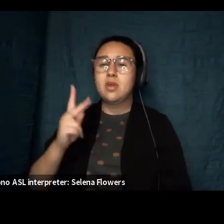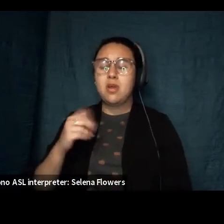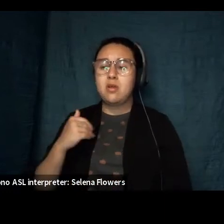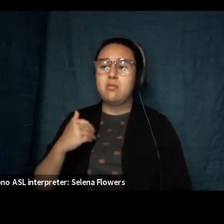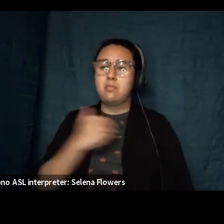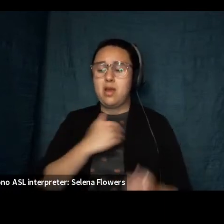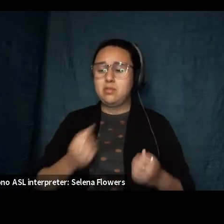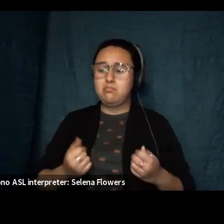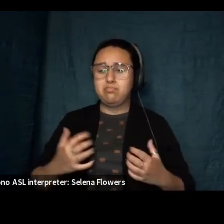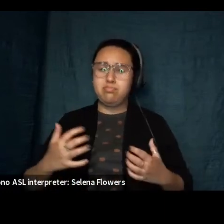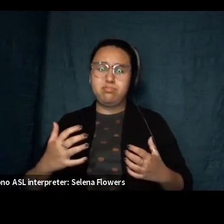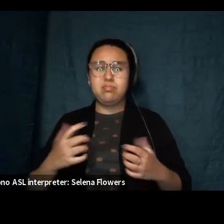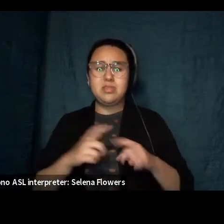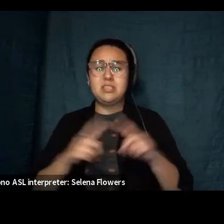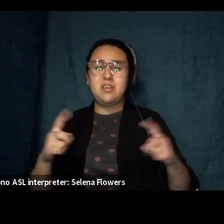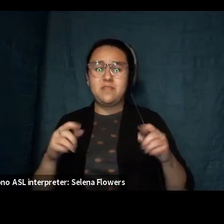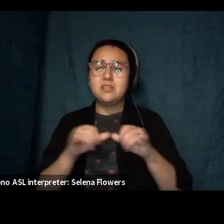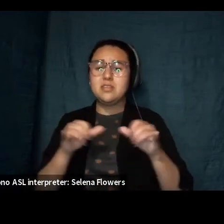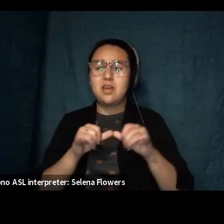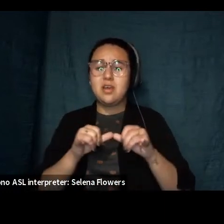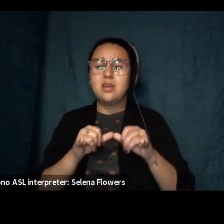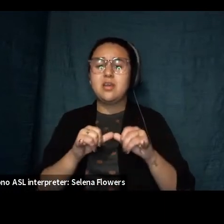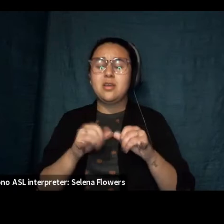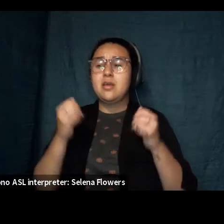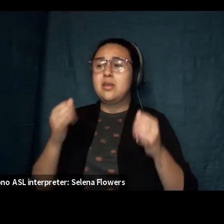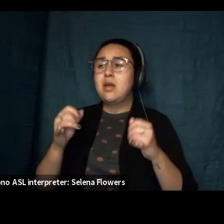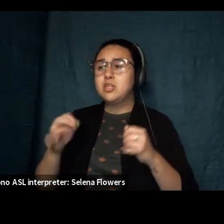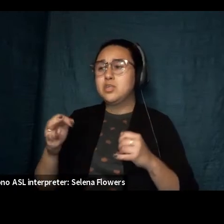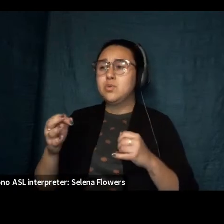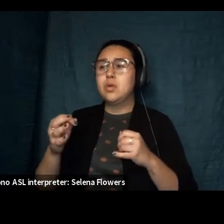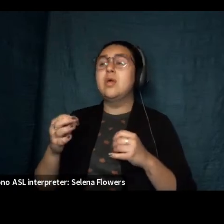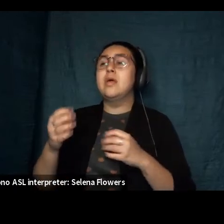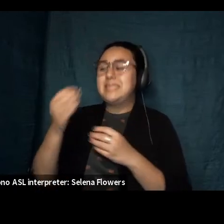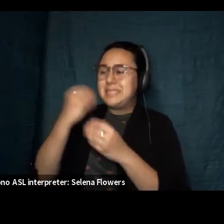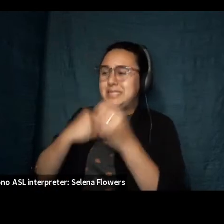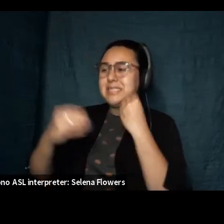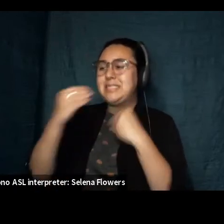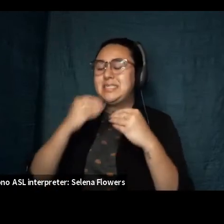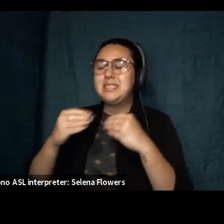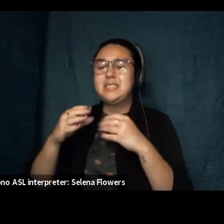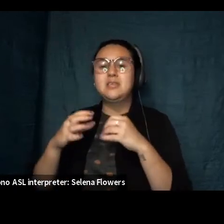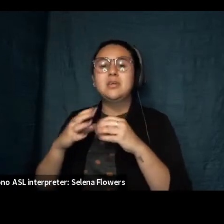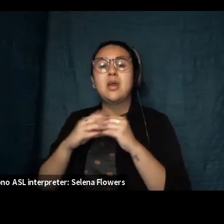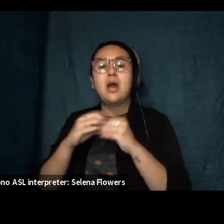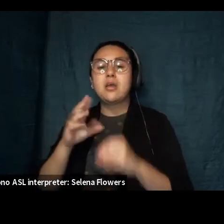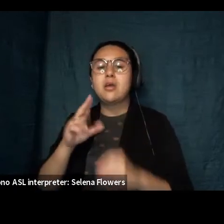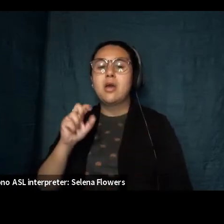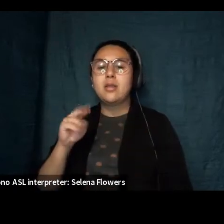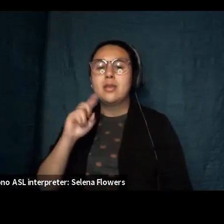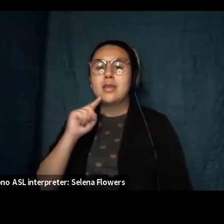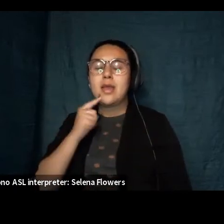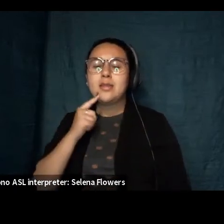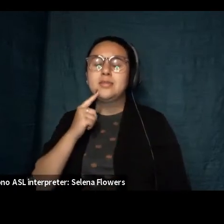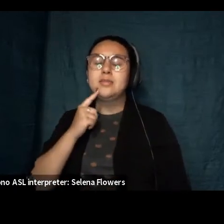indulgence the way she now dissolves a bowl of cotton candy into syrup laced with her dna or sips the remains of rainbow